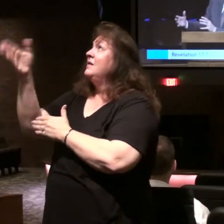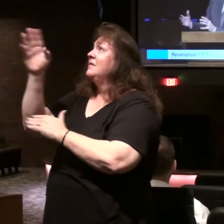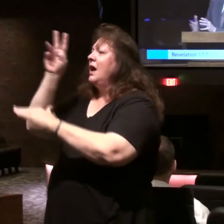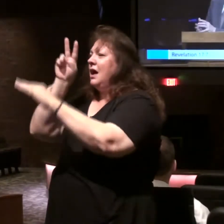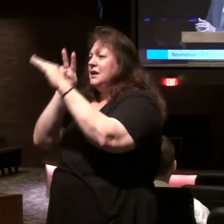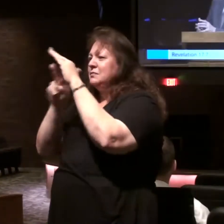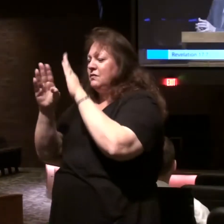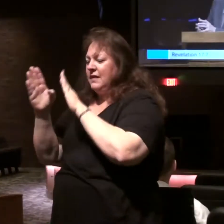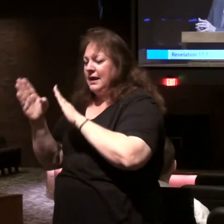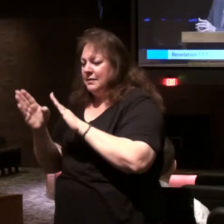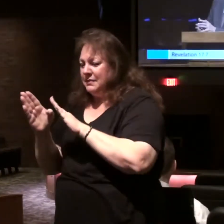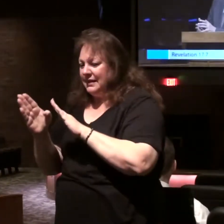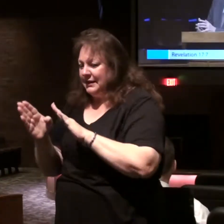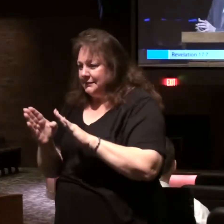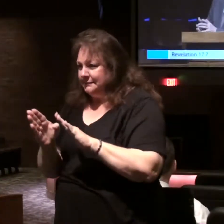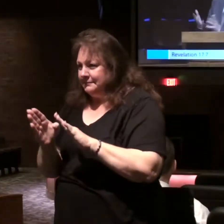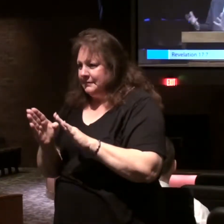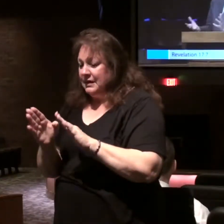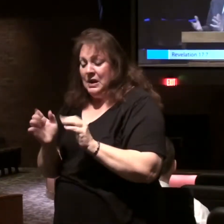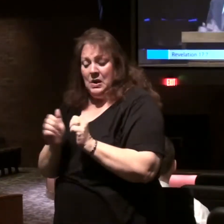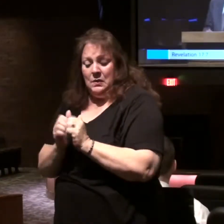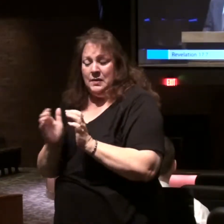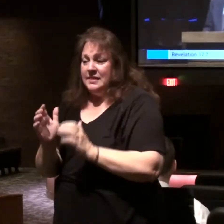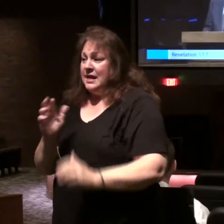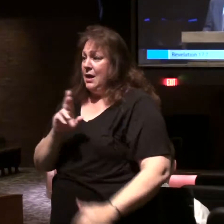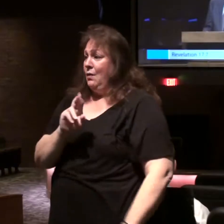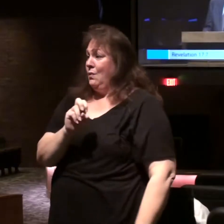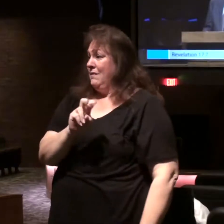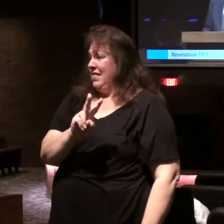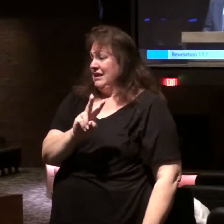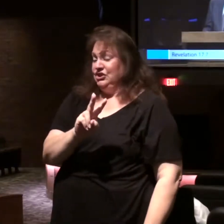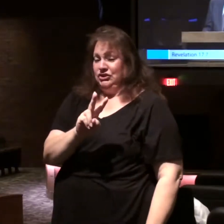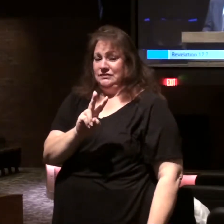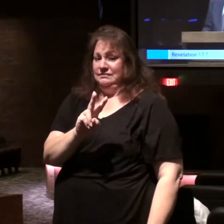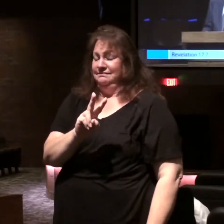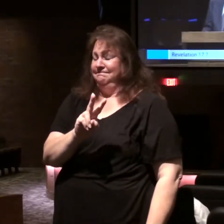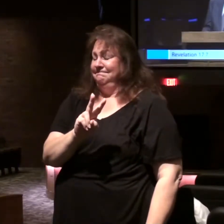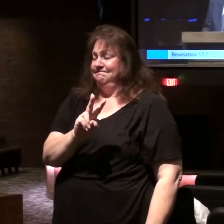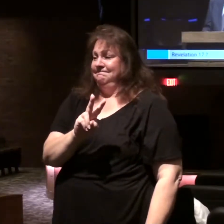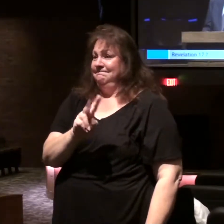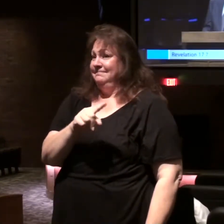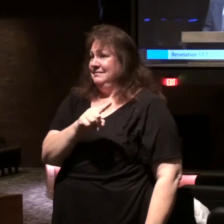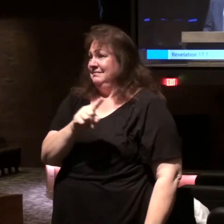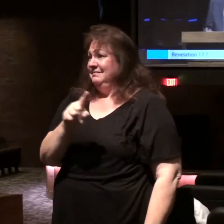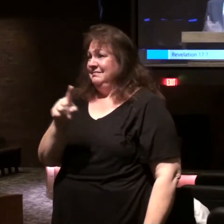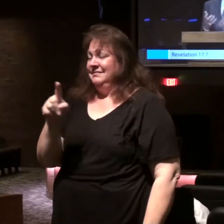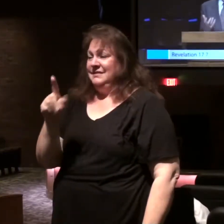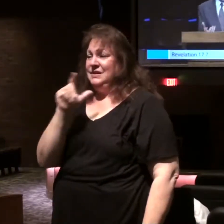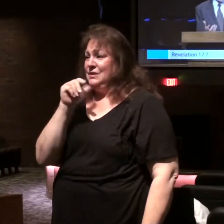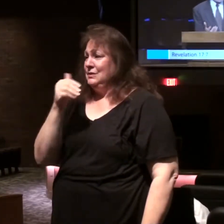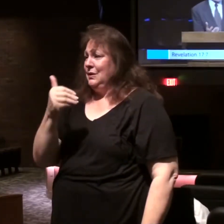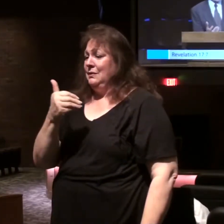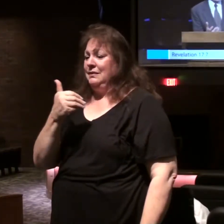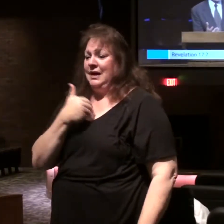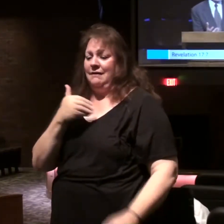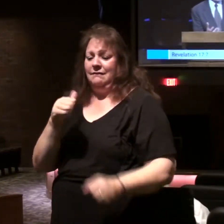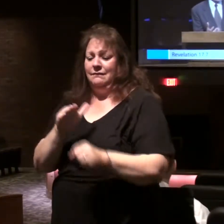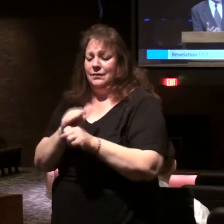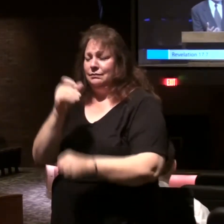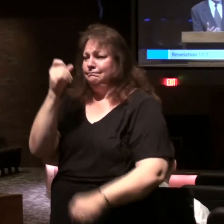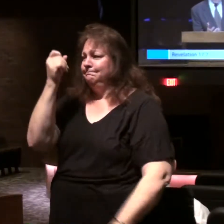prophetic plan. Without the book of Revelation, you don't have clarity.